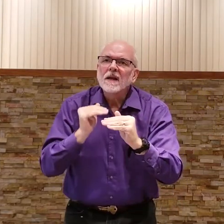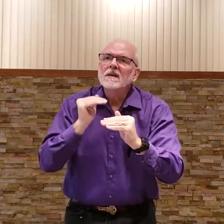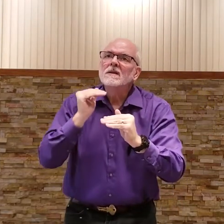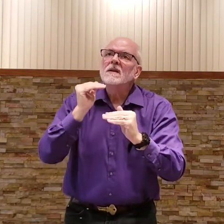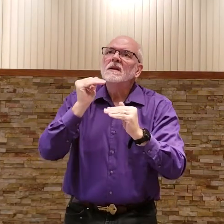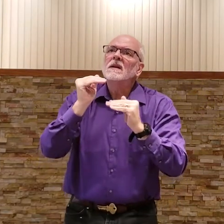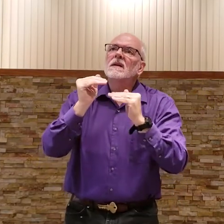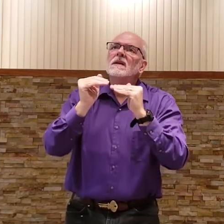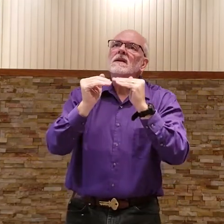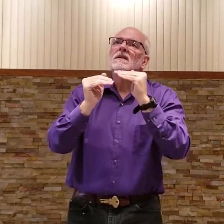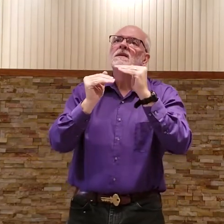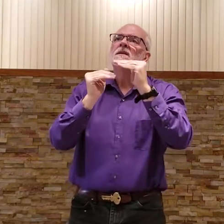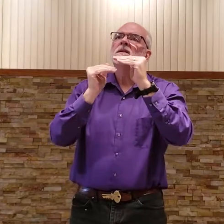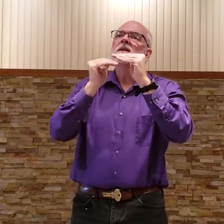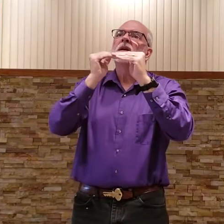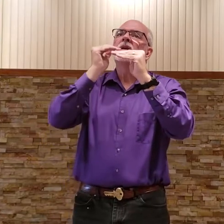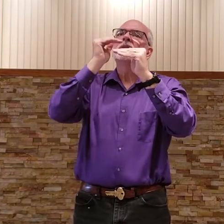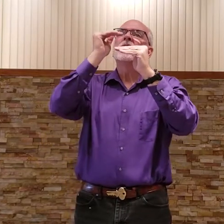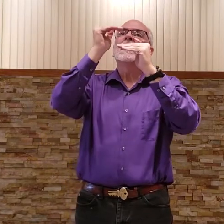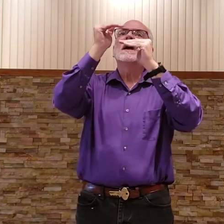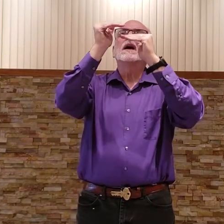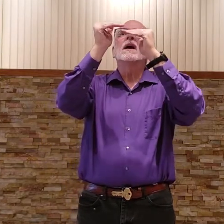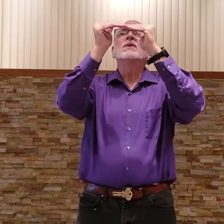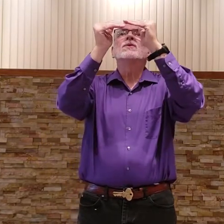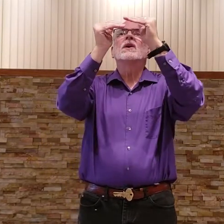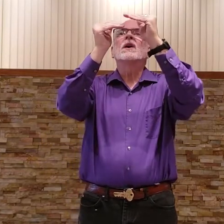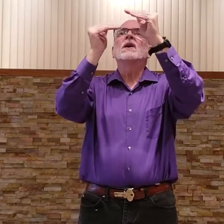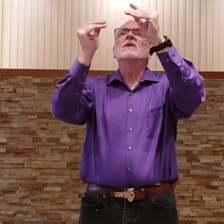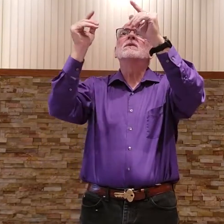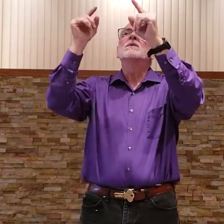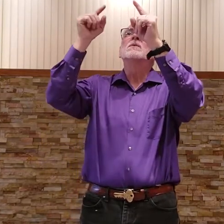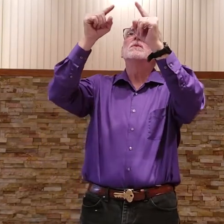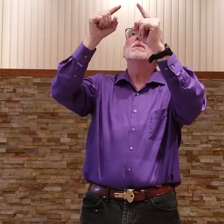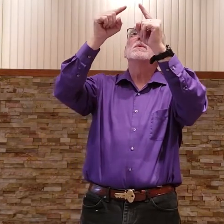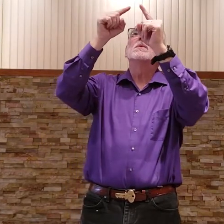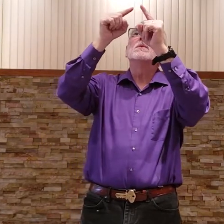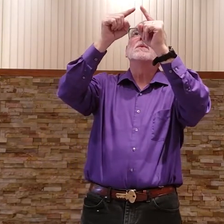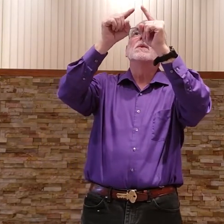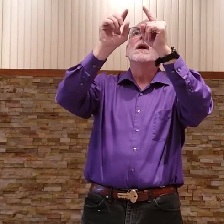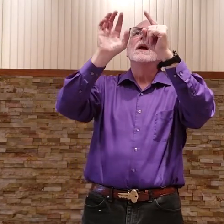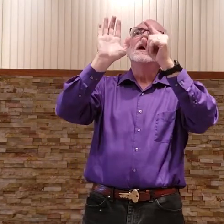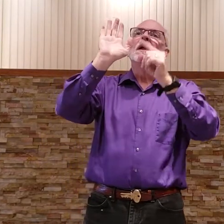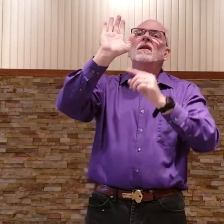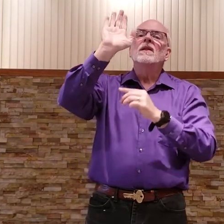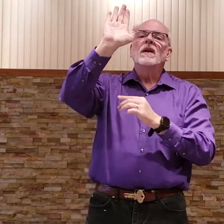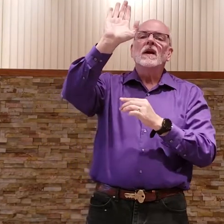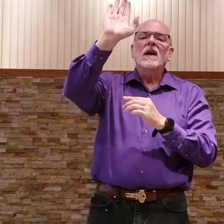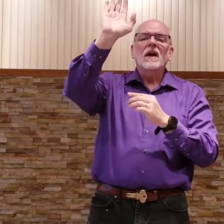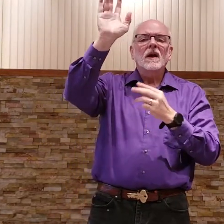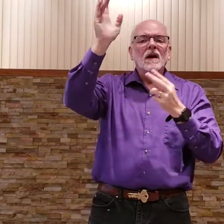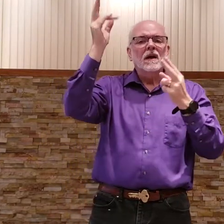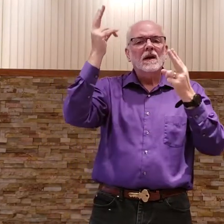in succession to their